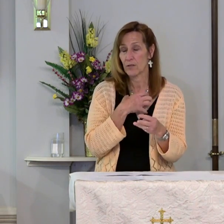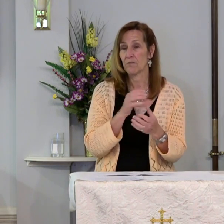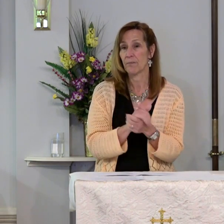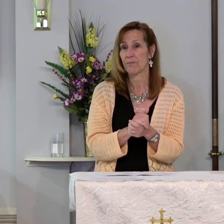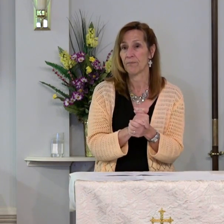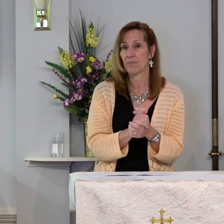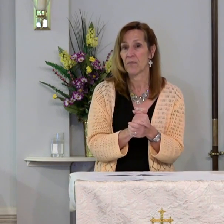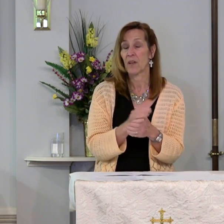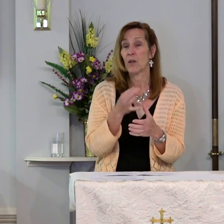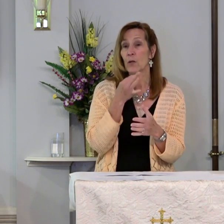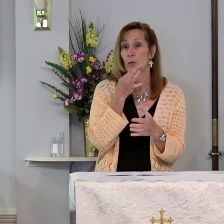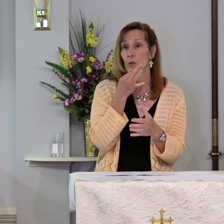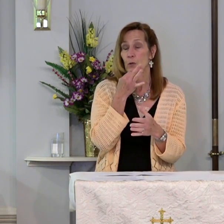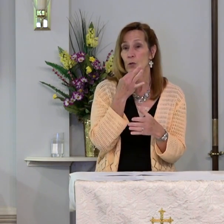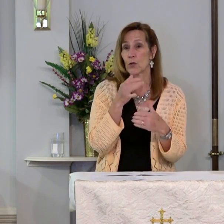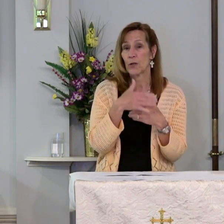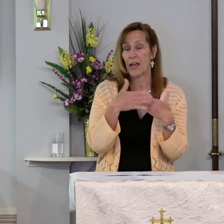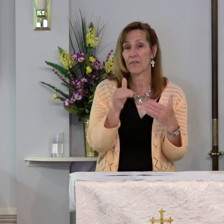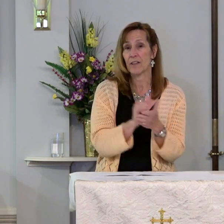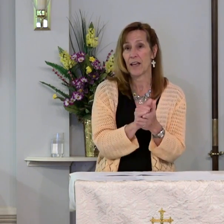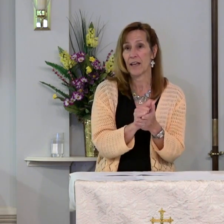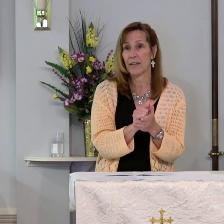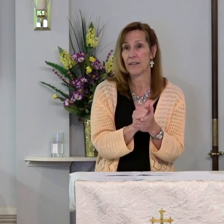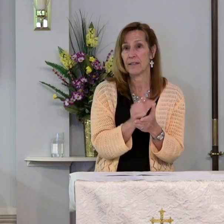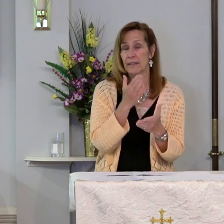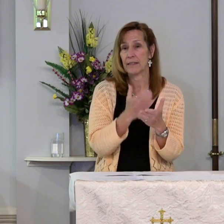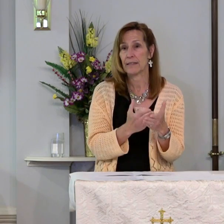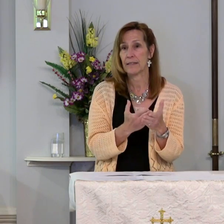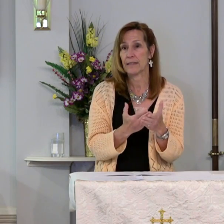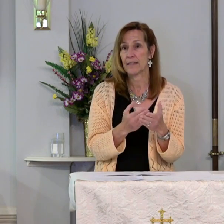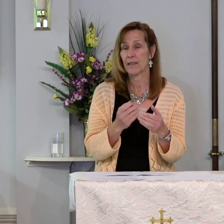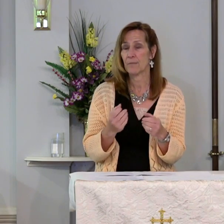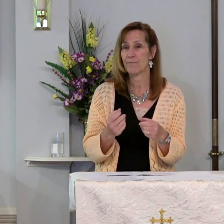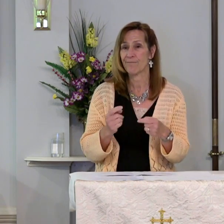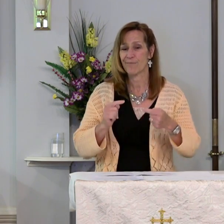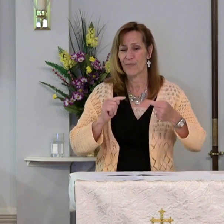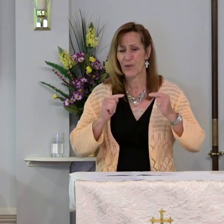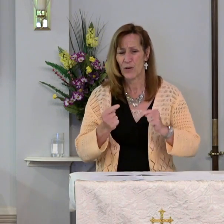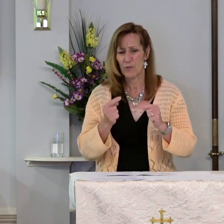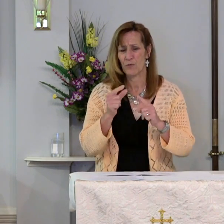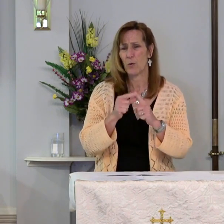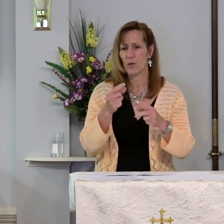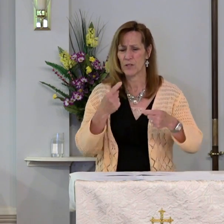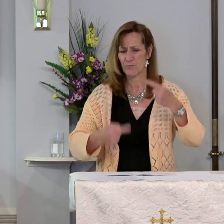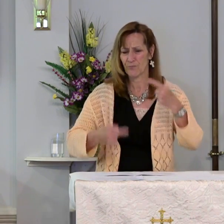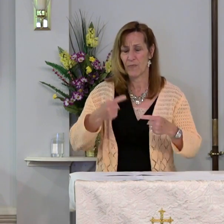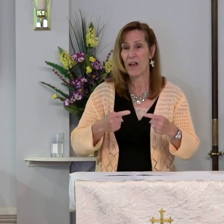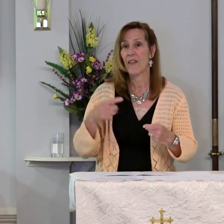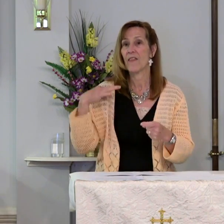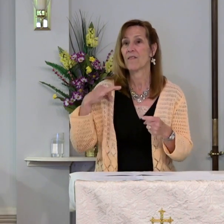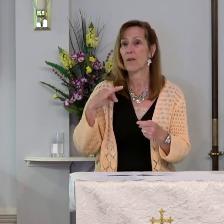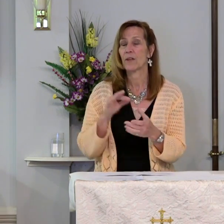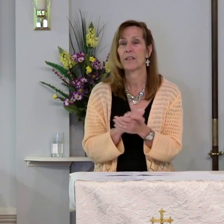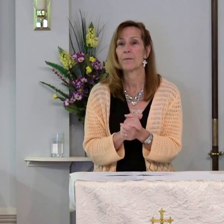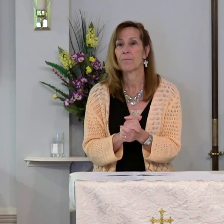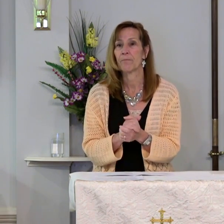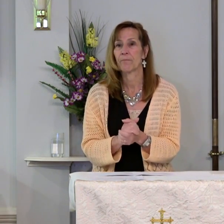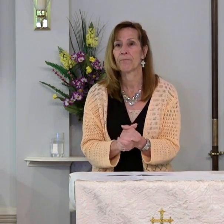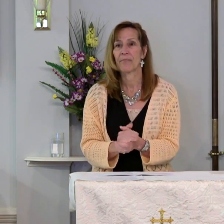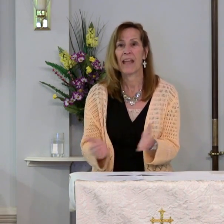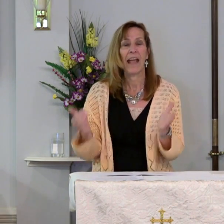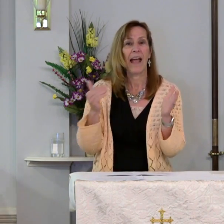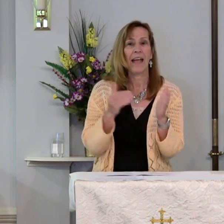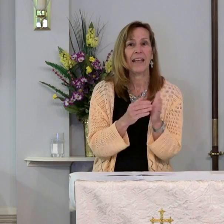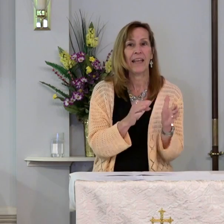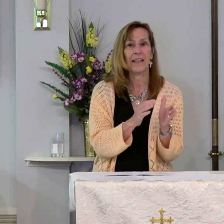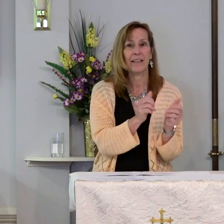Shortly afterwards after some harsh and hurtful debate they voted again